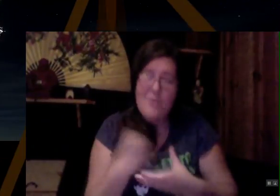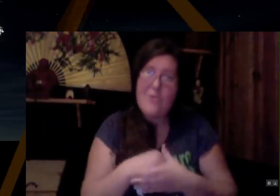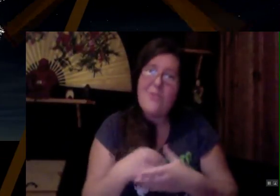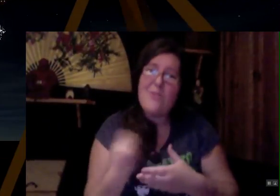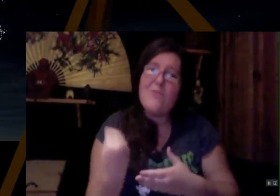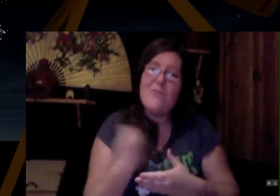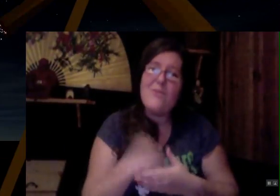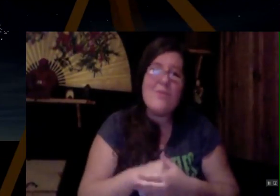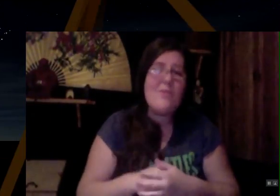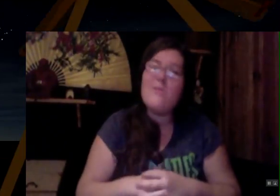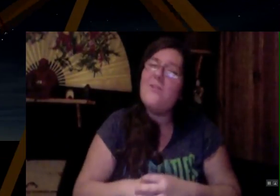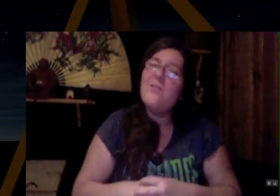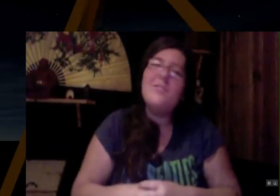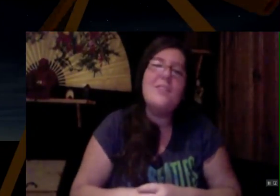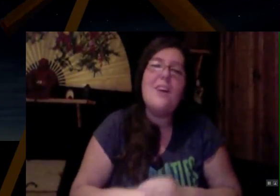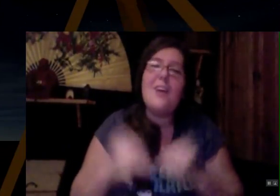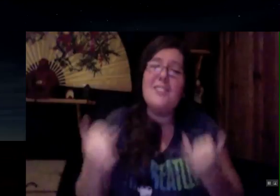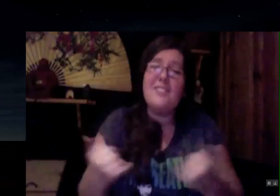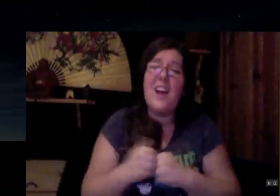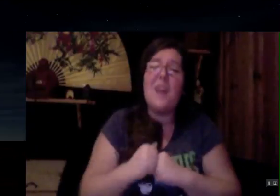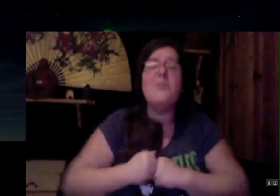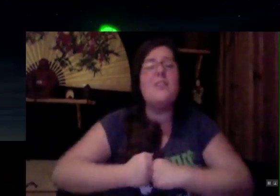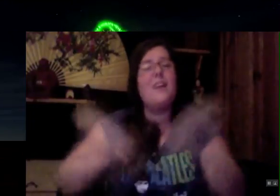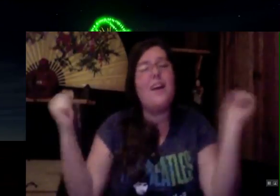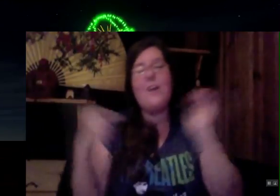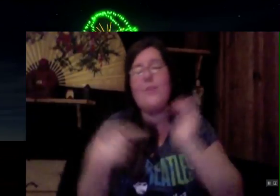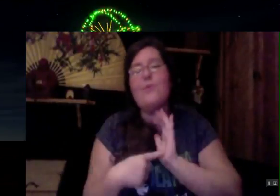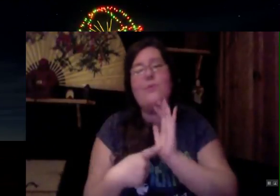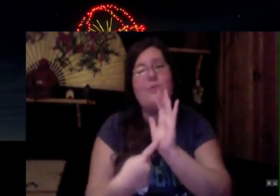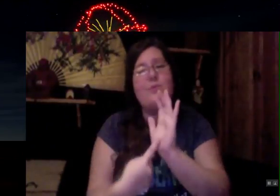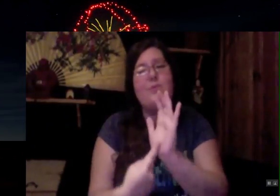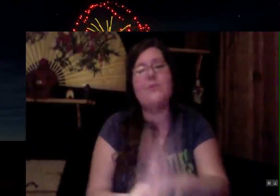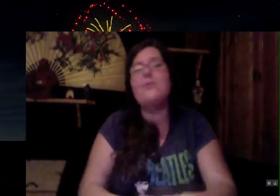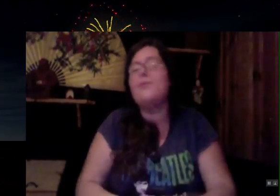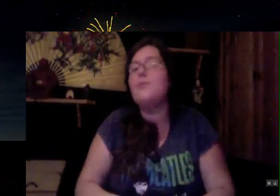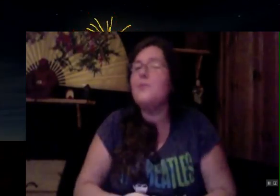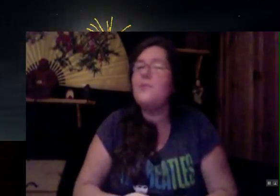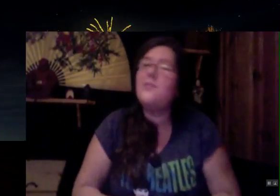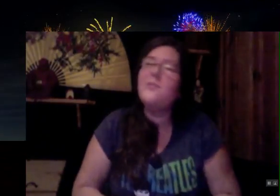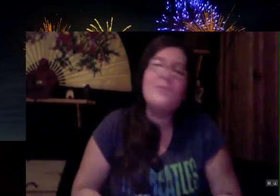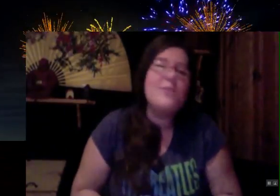you, you, you, you. And now it's time to let it through.